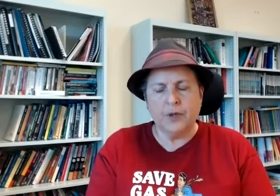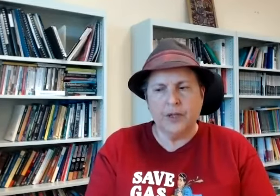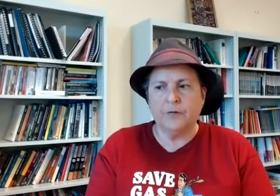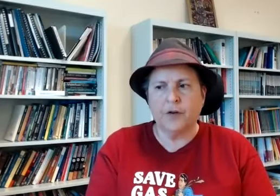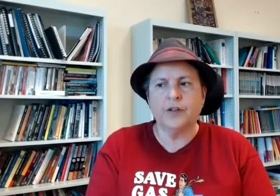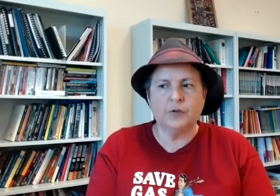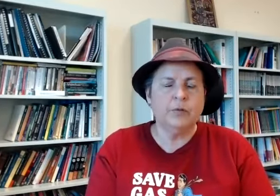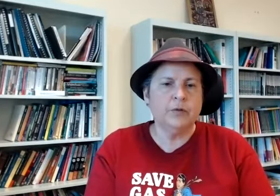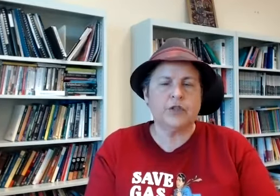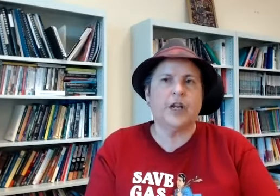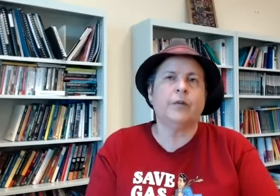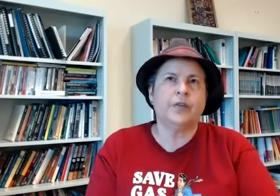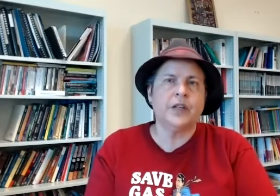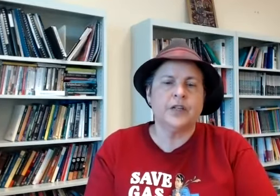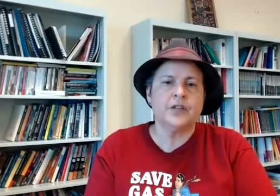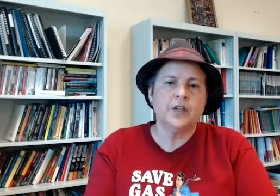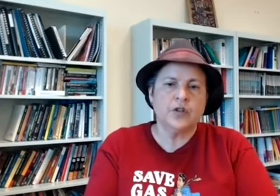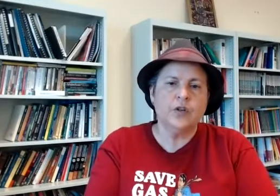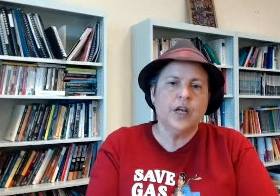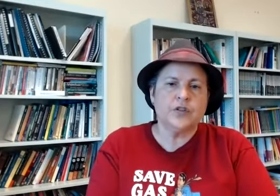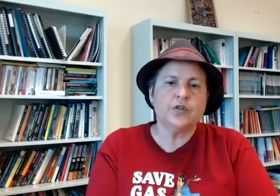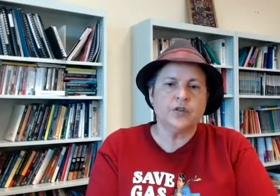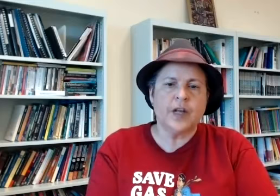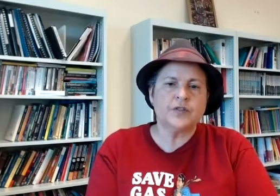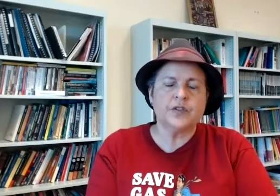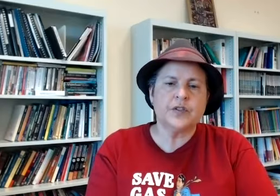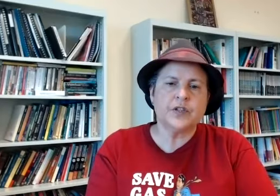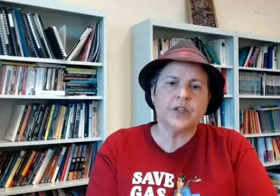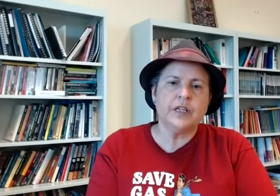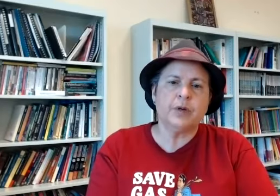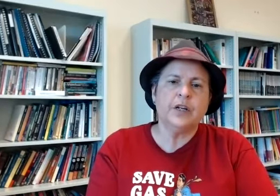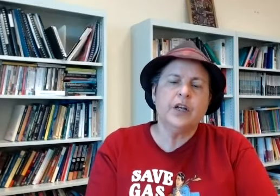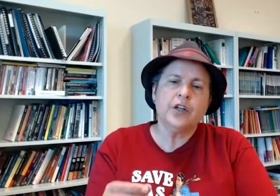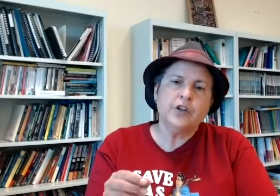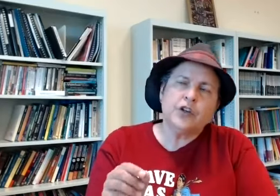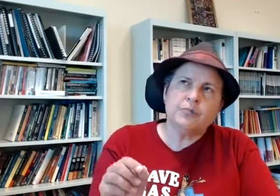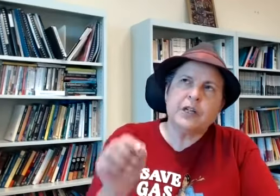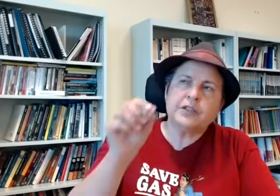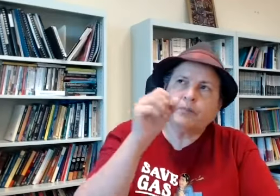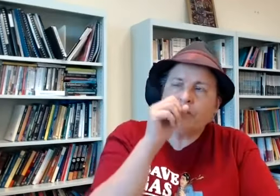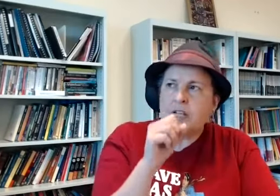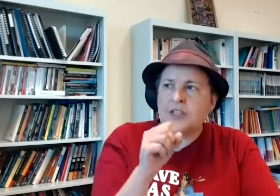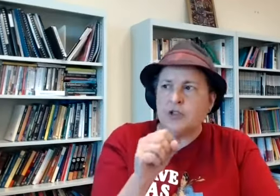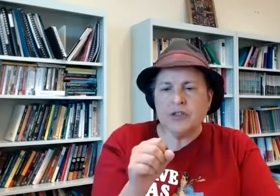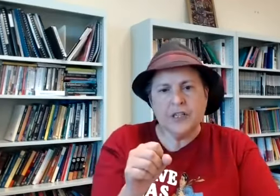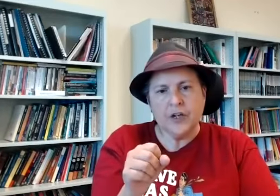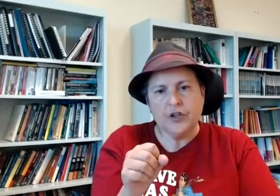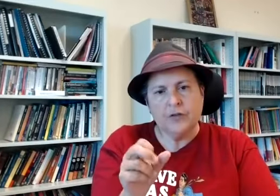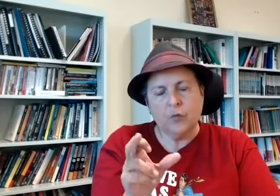being confined to a wheelchair and it's 2016 but you know you could but um it's interesting the notion of a